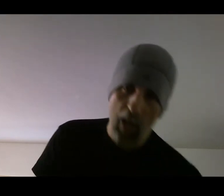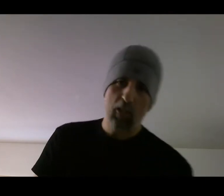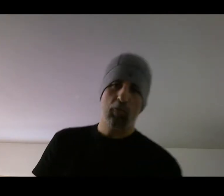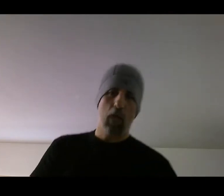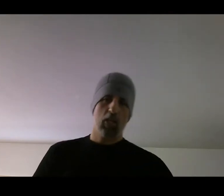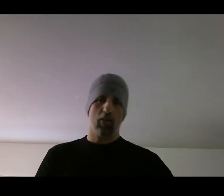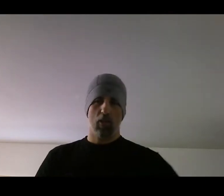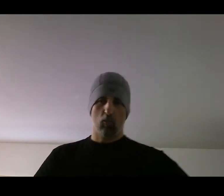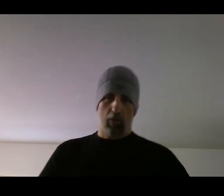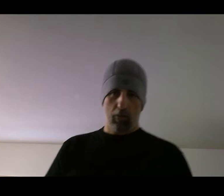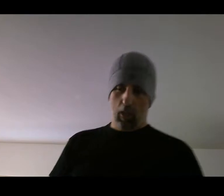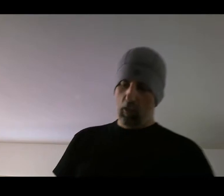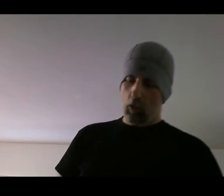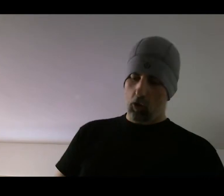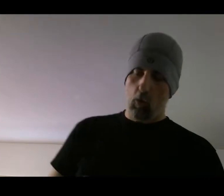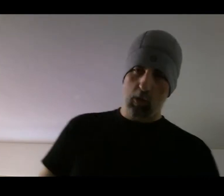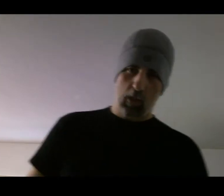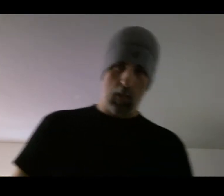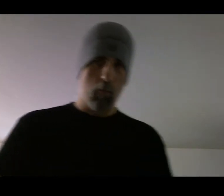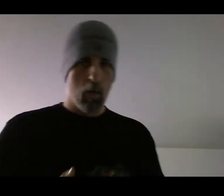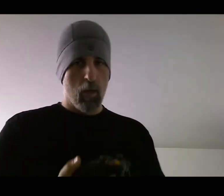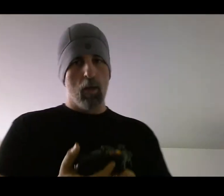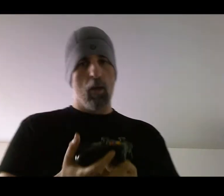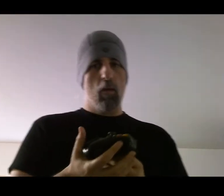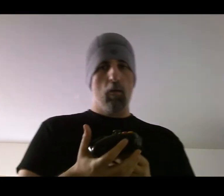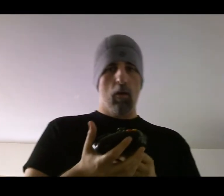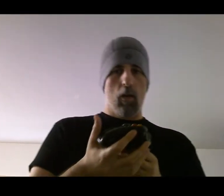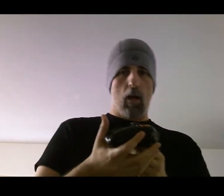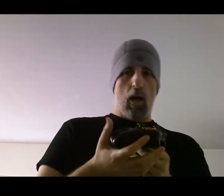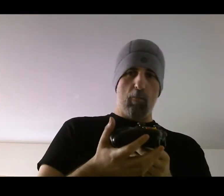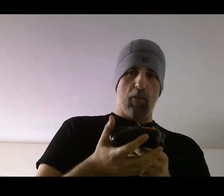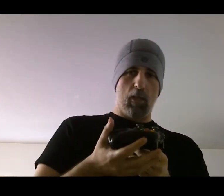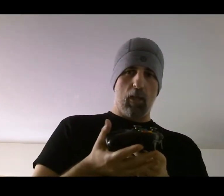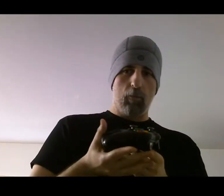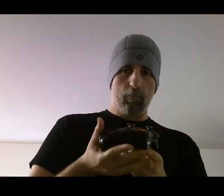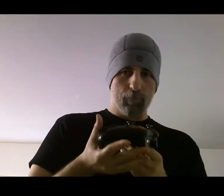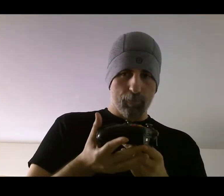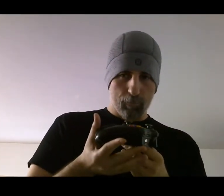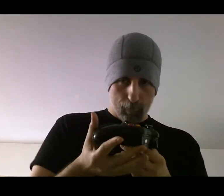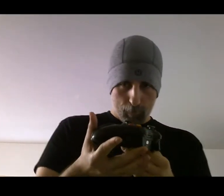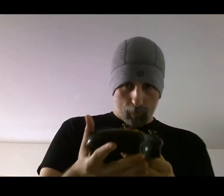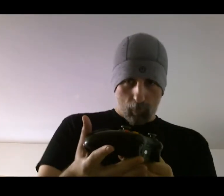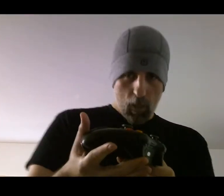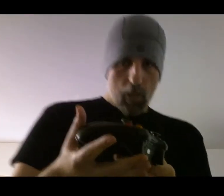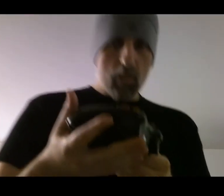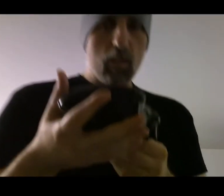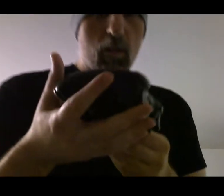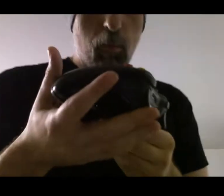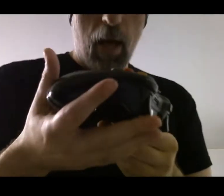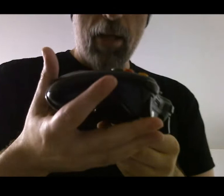to differentiate this within the control scheme? I'm thinking a system like